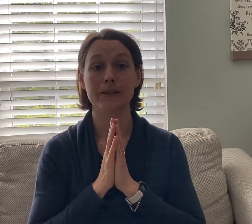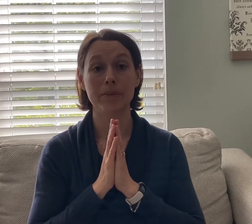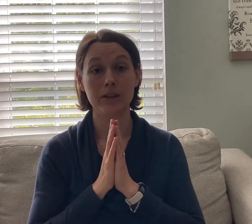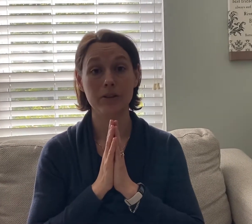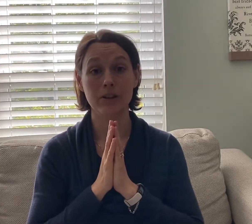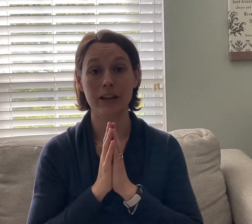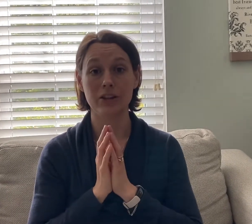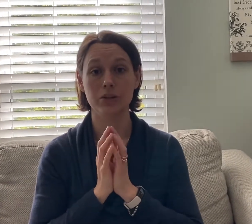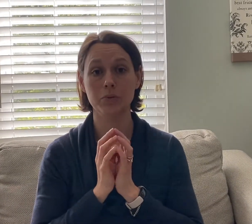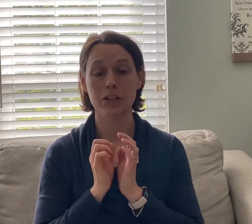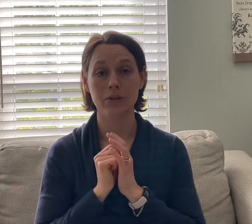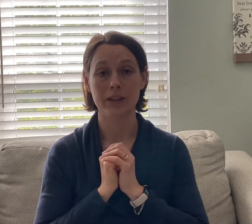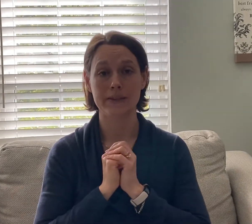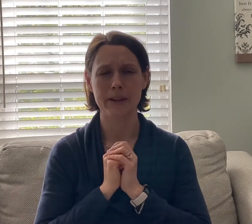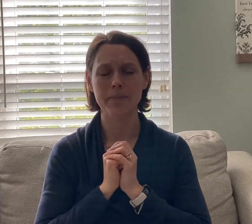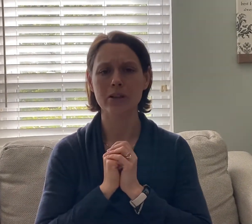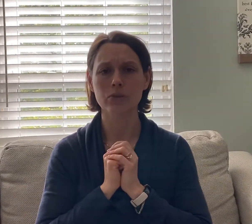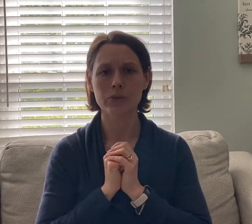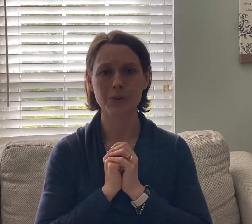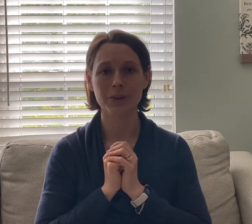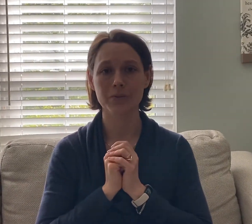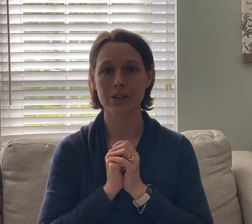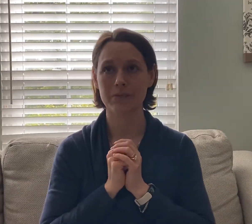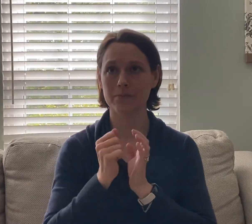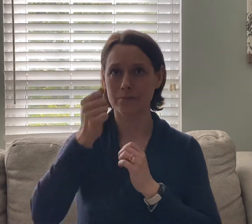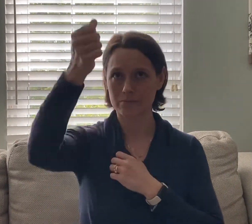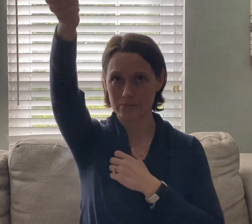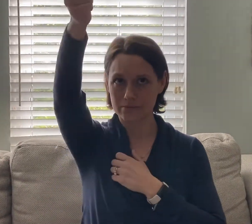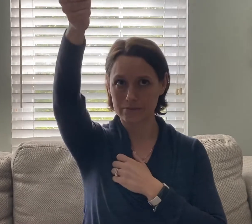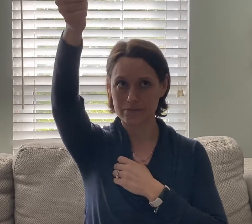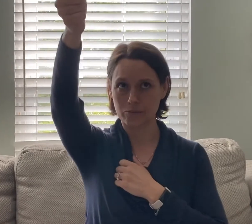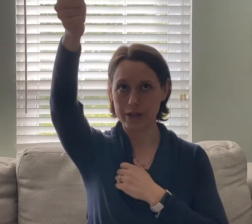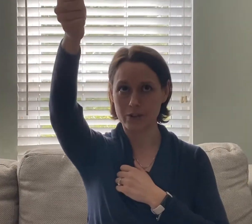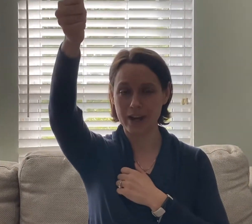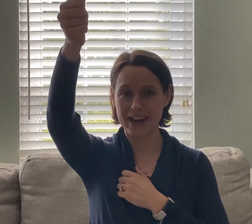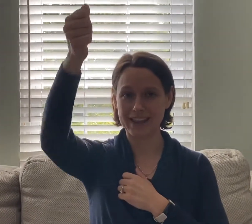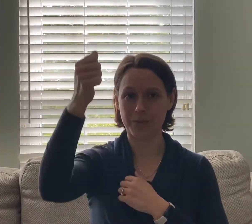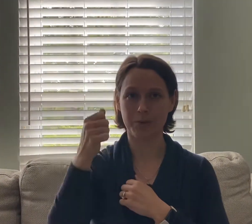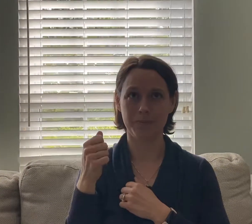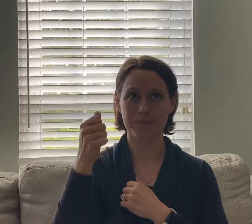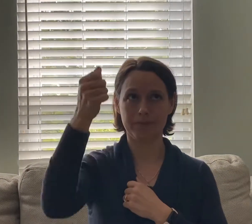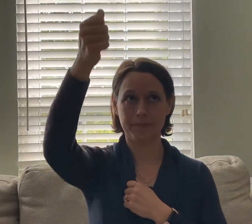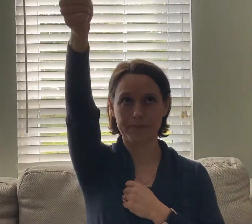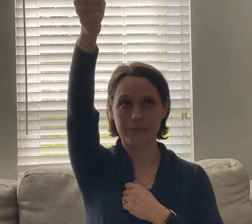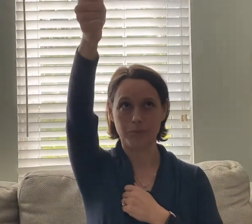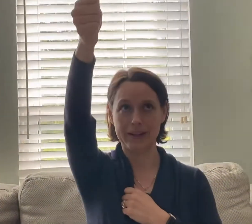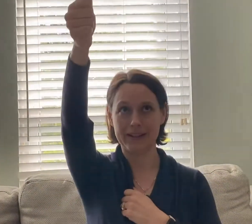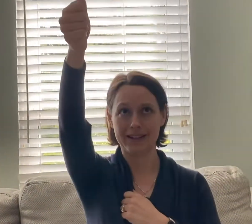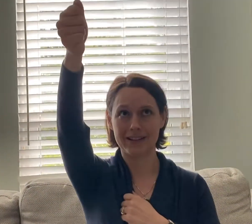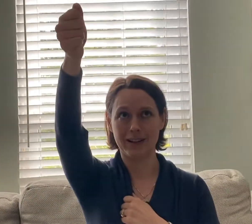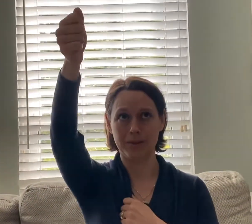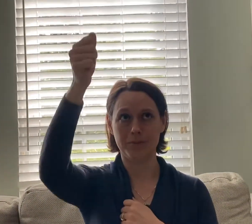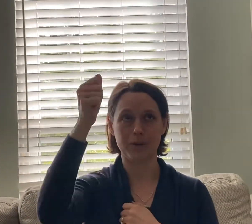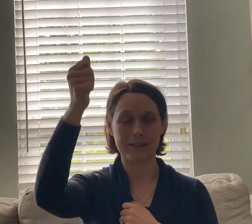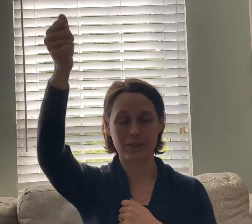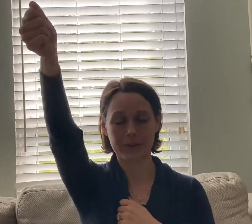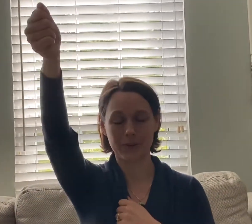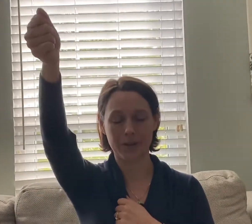Michael the Archangel we're gonna do like st. Michael's sword and we're gonna raise our hand like we're raising it to him raising our sorta